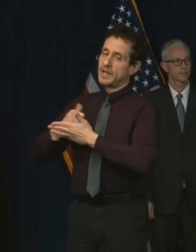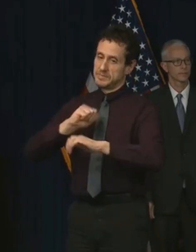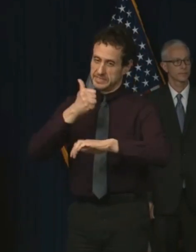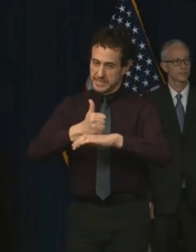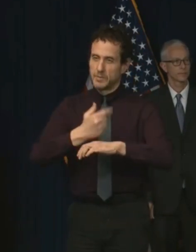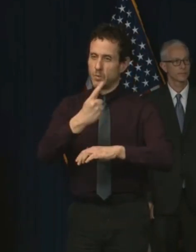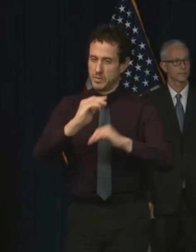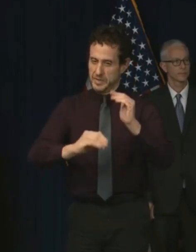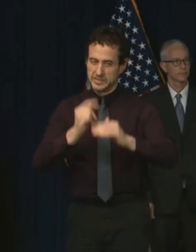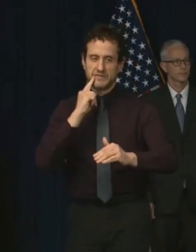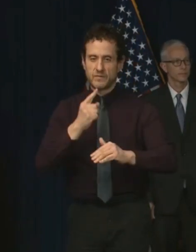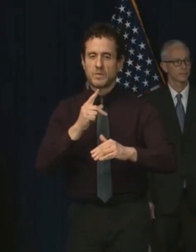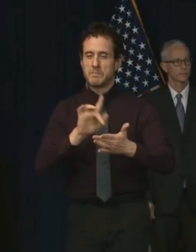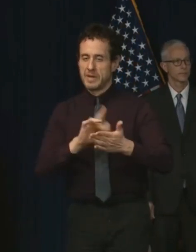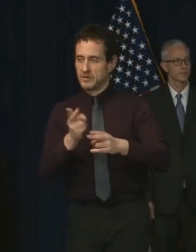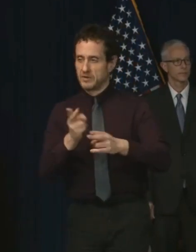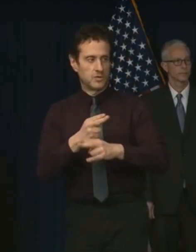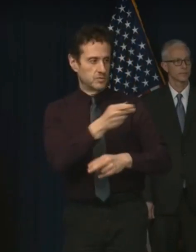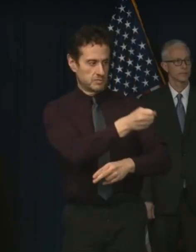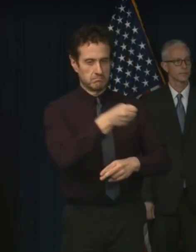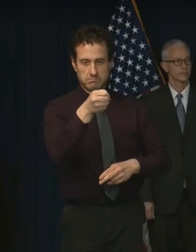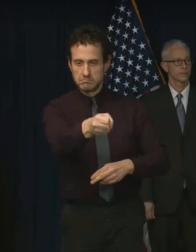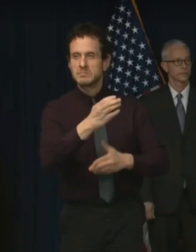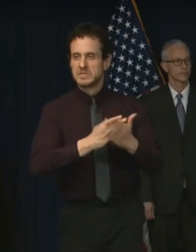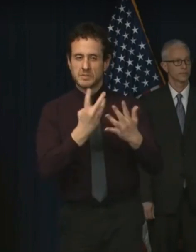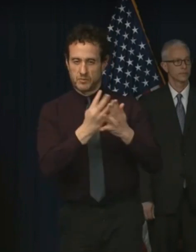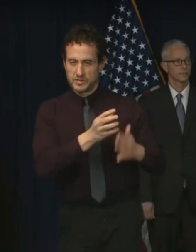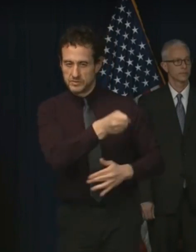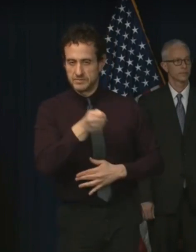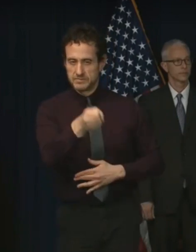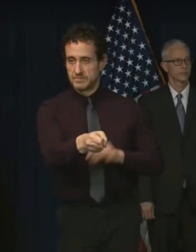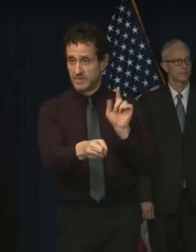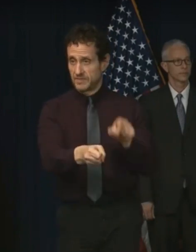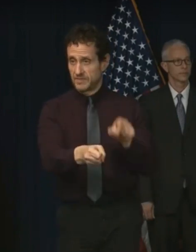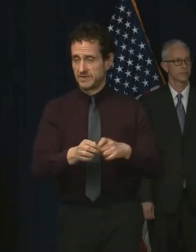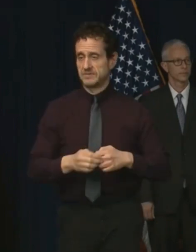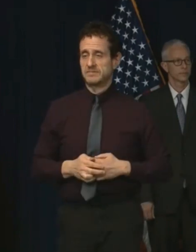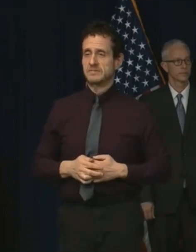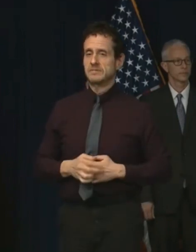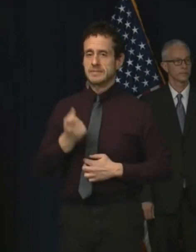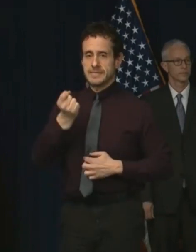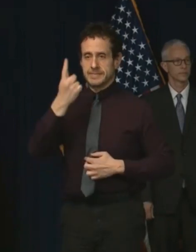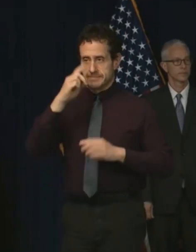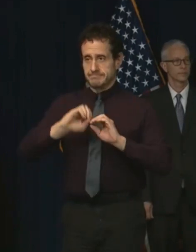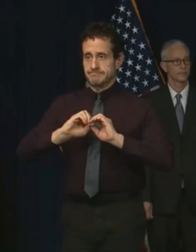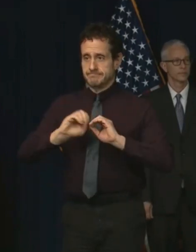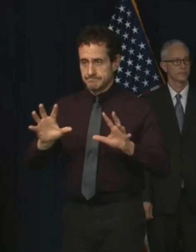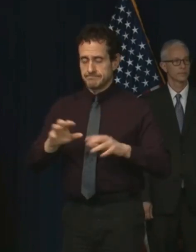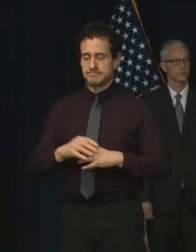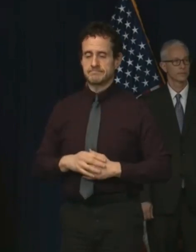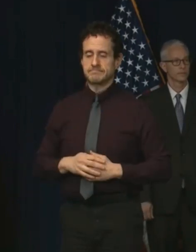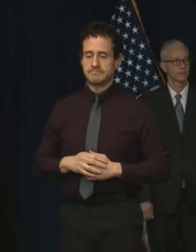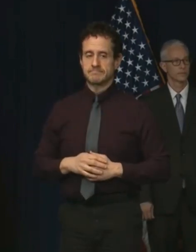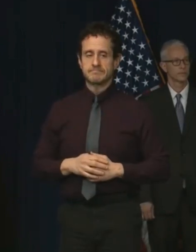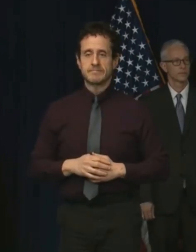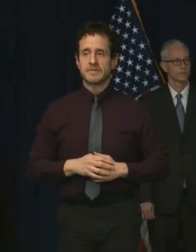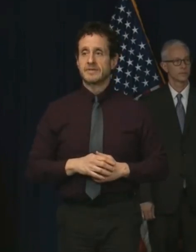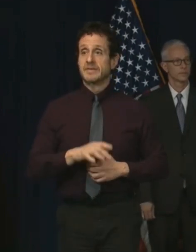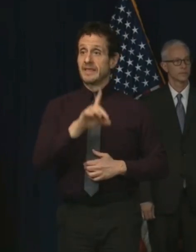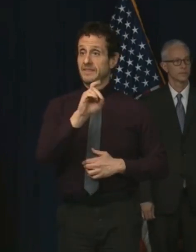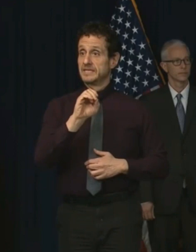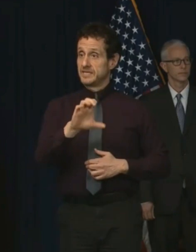despite these measures, and any and every one of our DOC